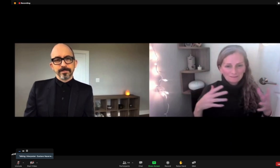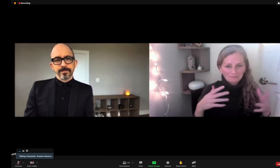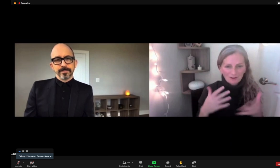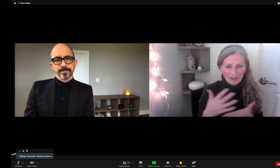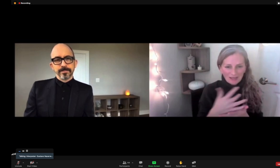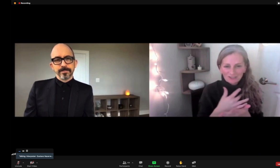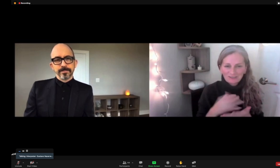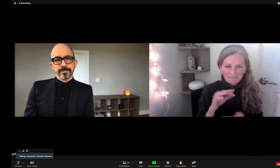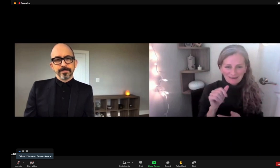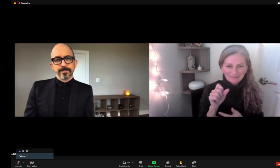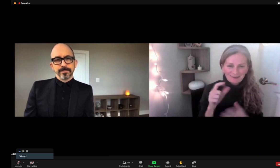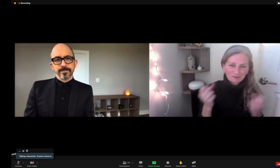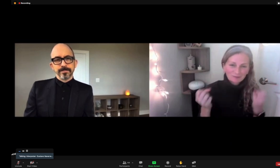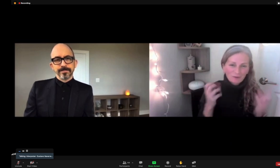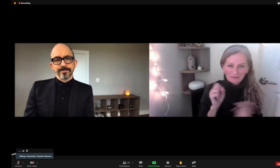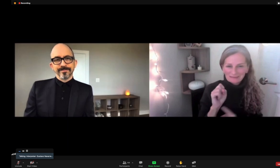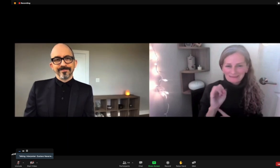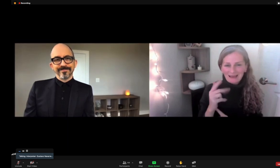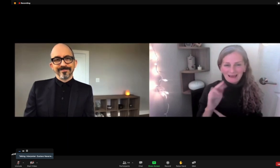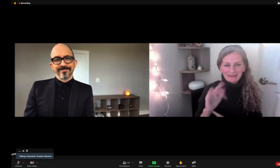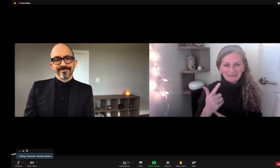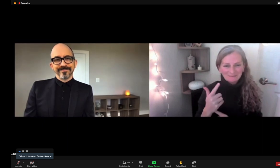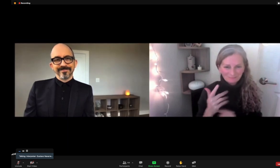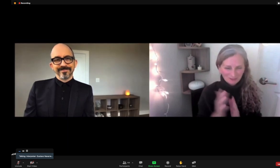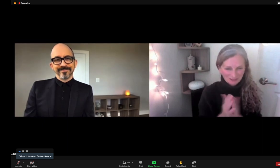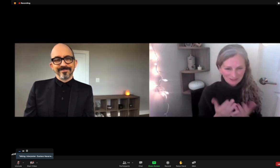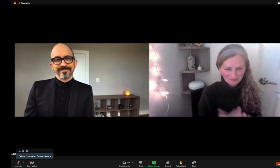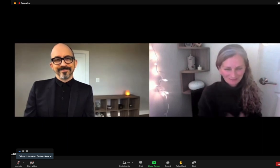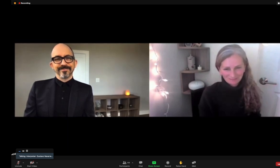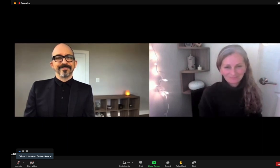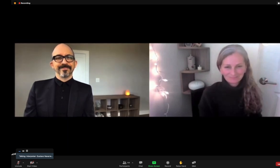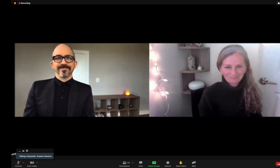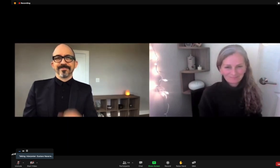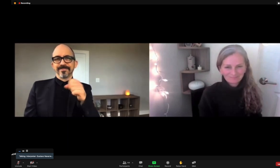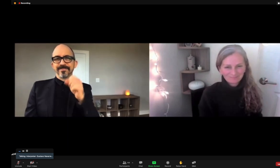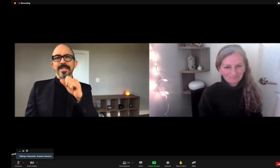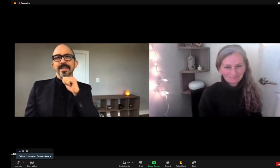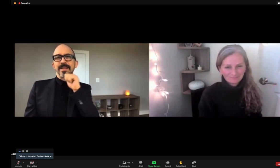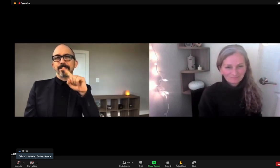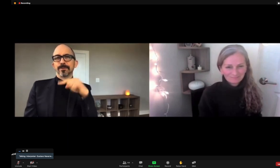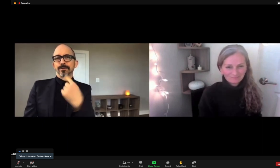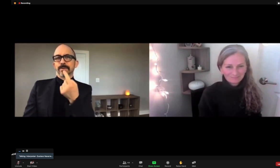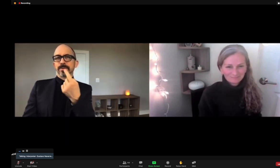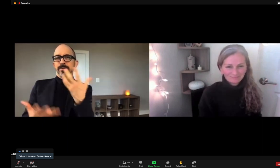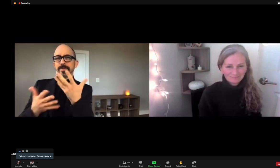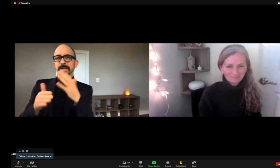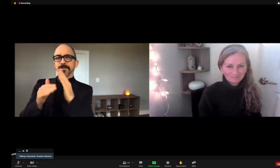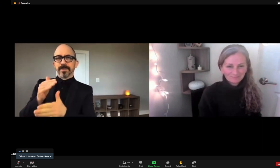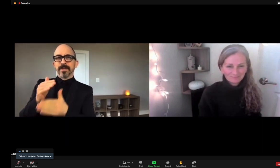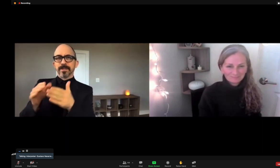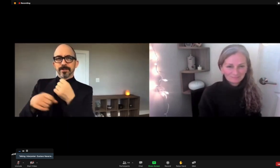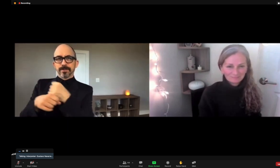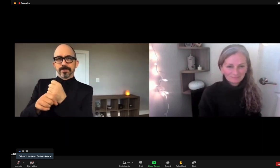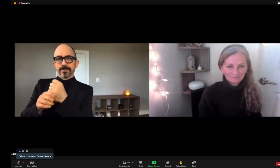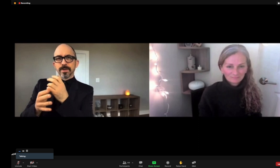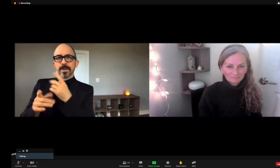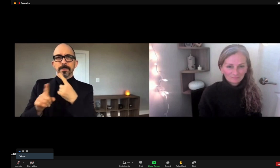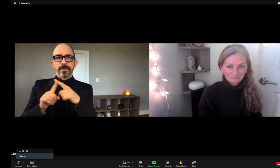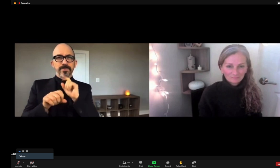need to keep growing this. We need to keep collecting this or creating these ASL signing books. Right.